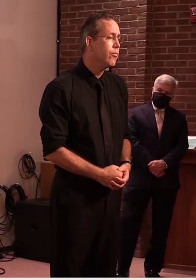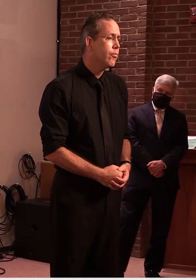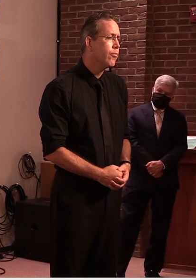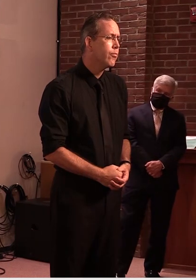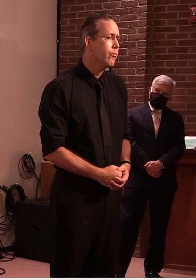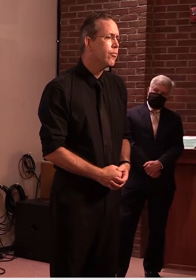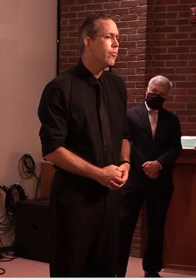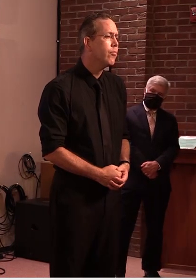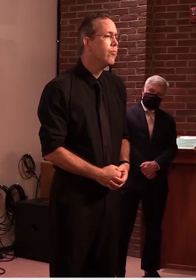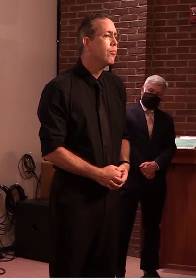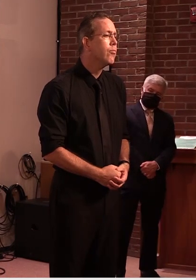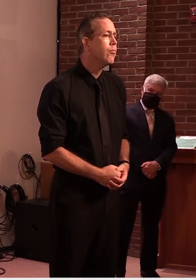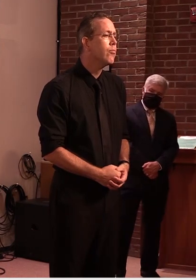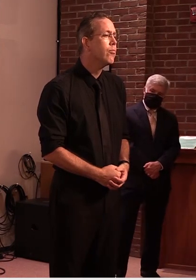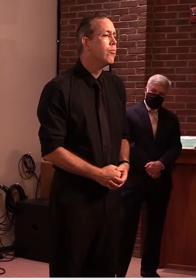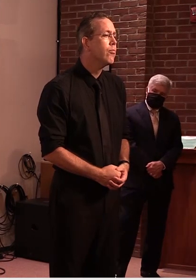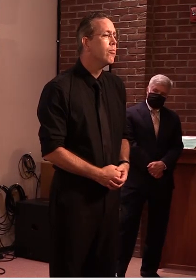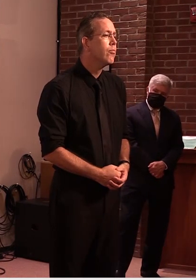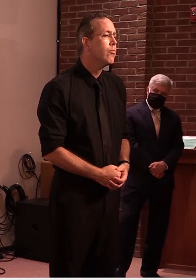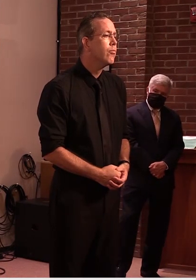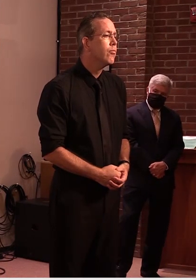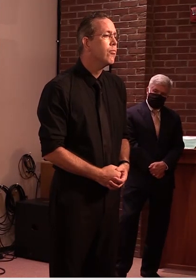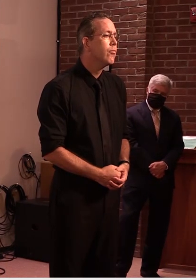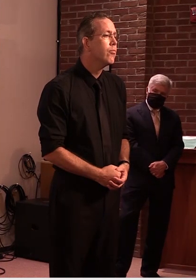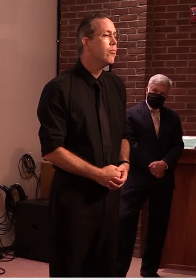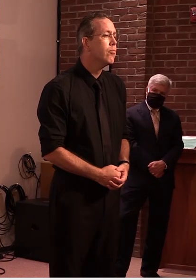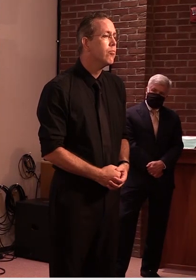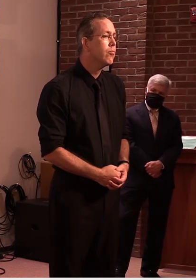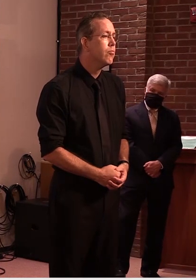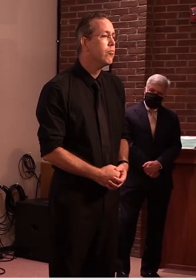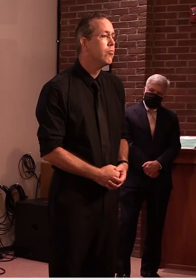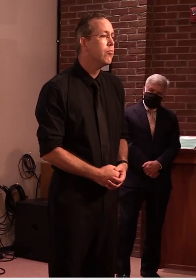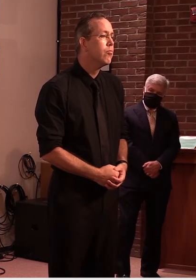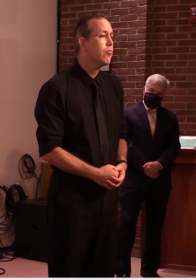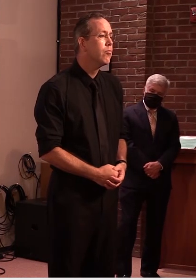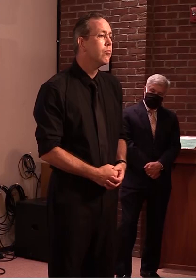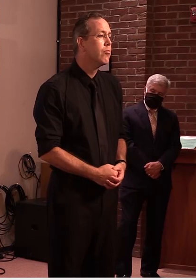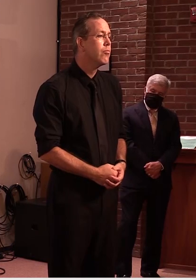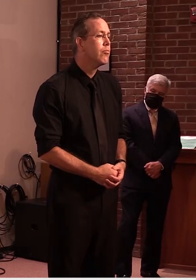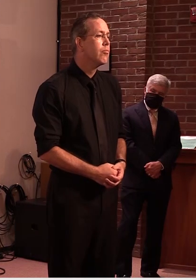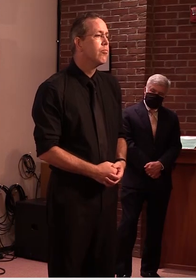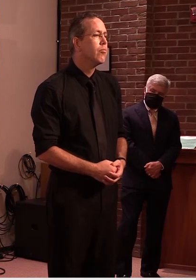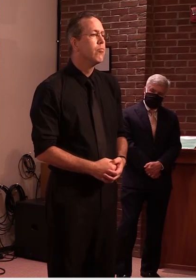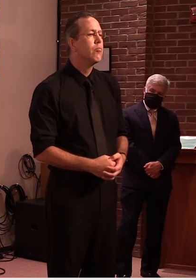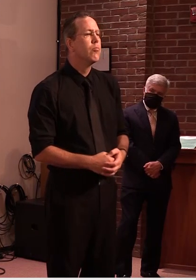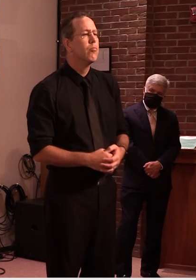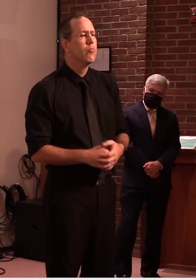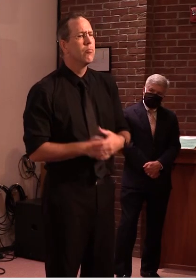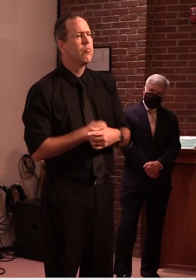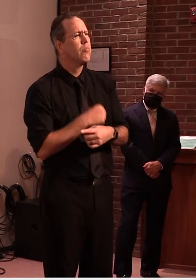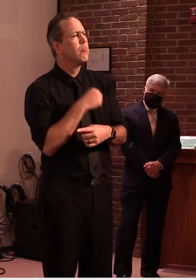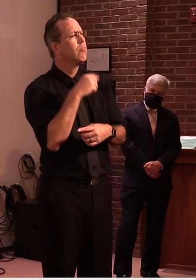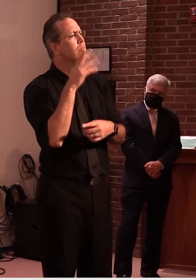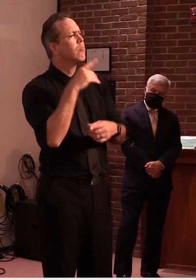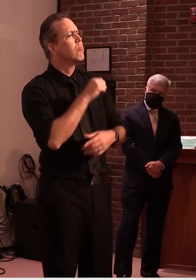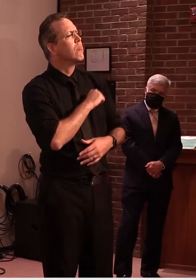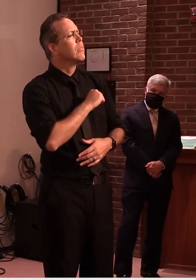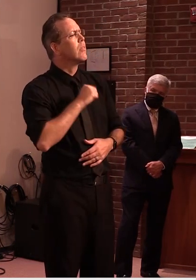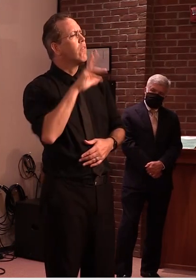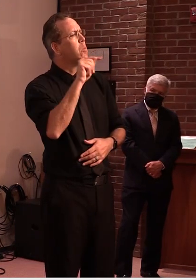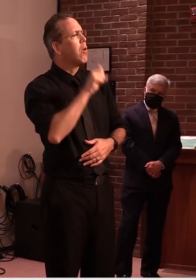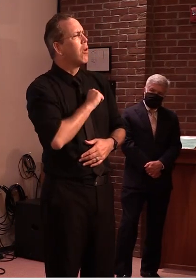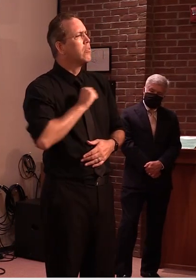legislature reconvenes can you indicate whether you would veto this bill and if so uh do you think you could